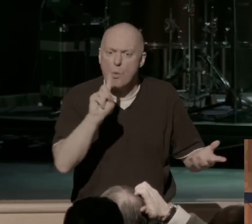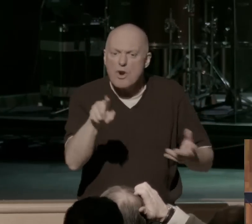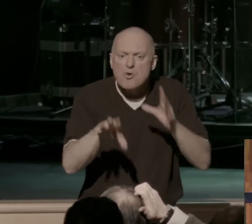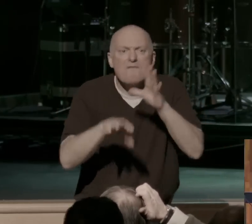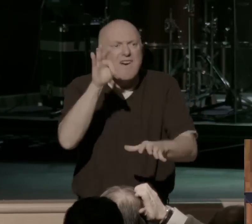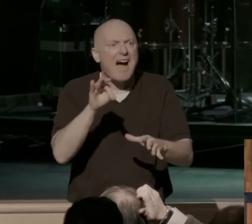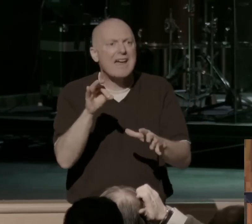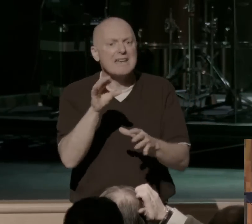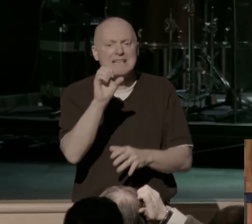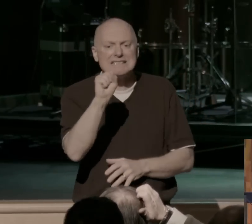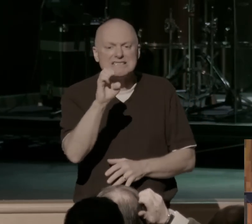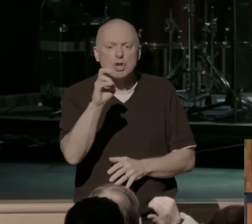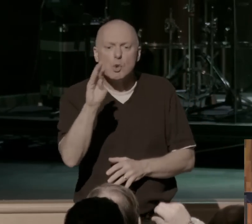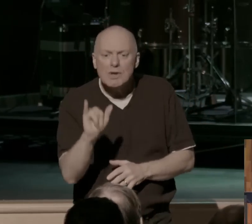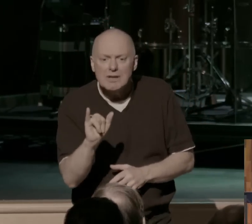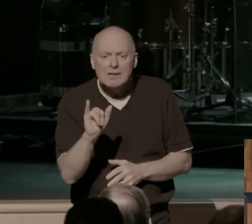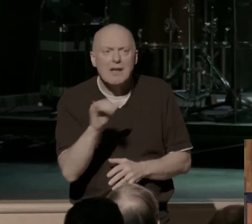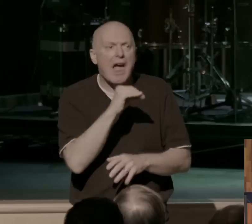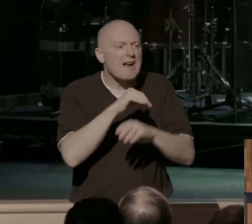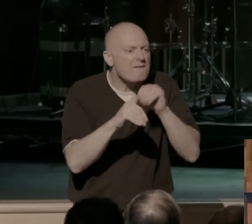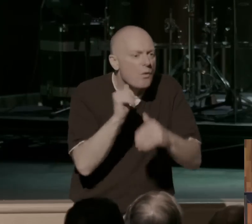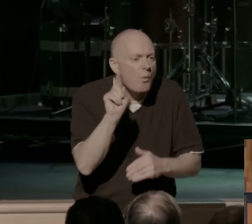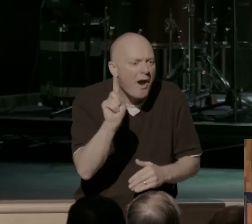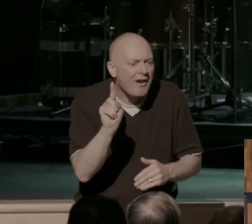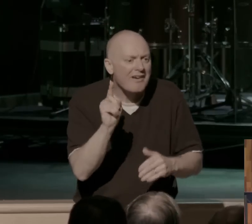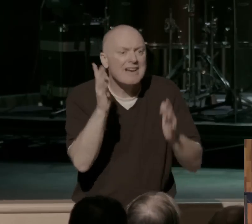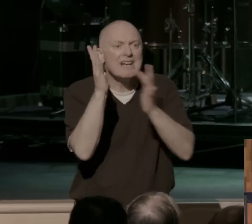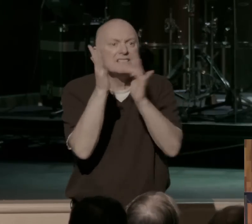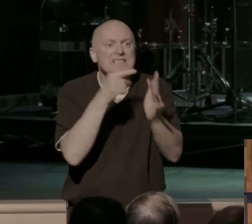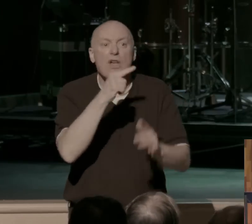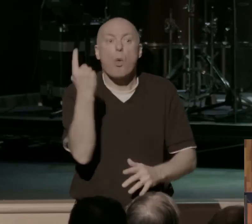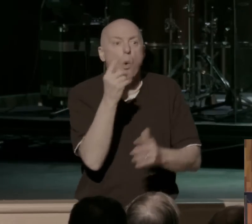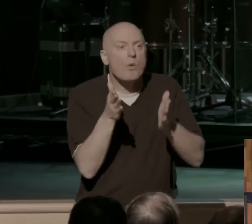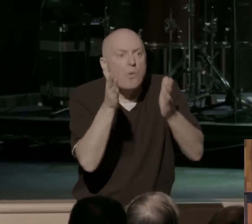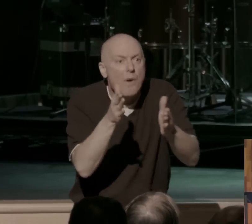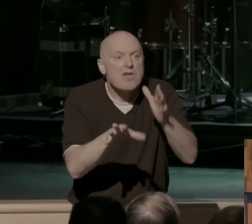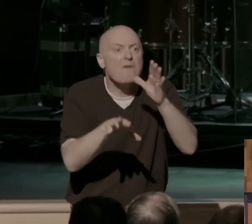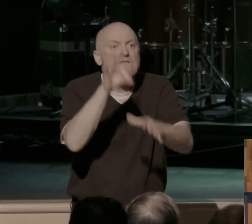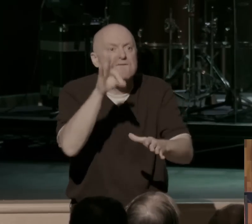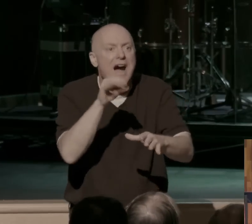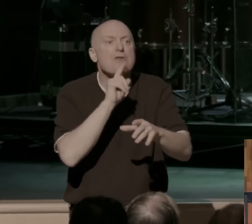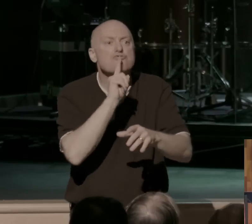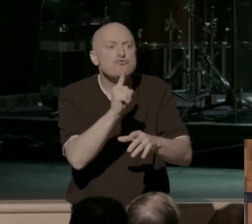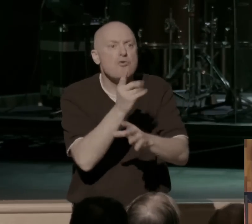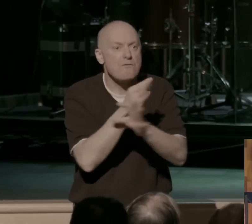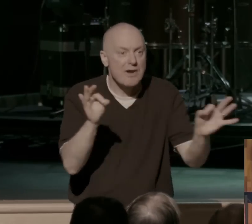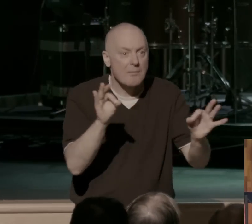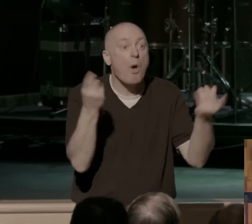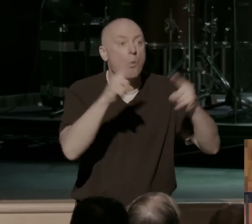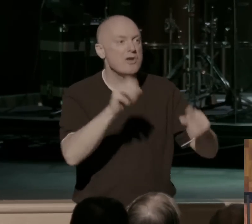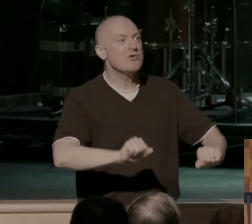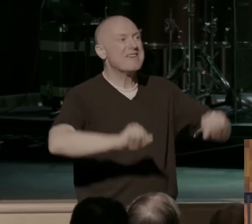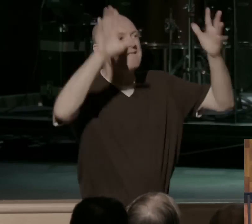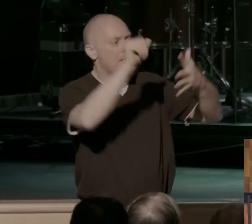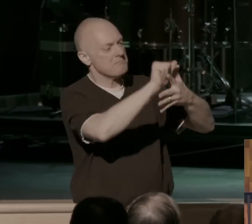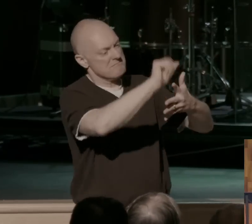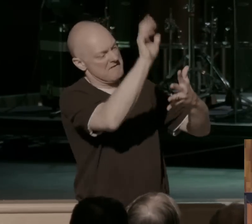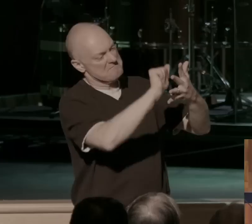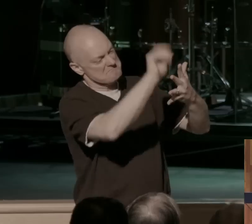find your security, your comfort? Because Jesus is saying the only way you'll ever find true freedom is when you give up on all those other places you